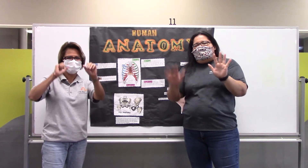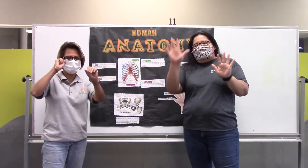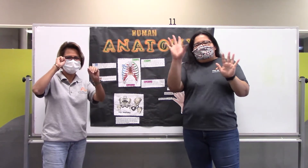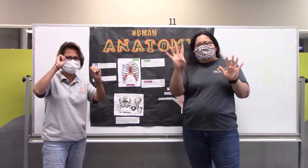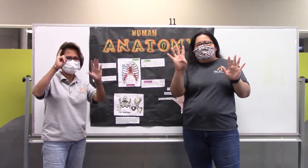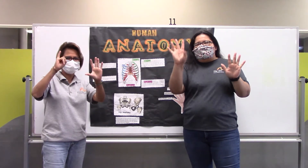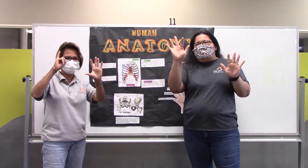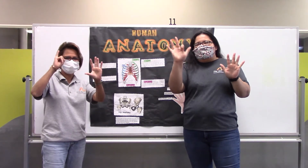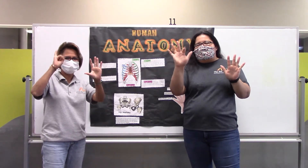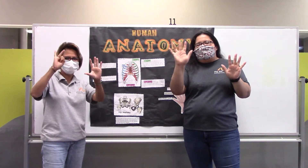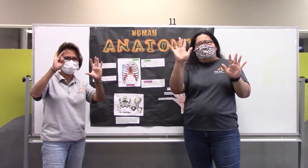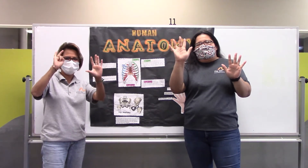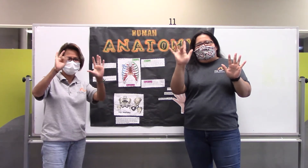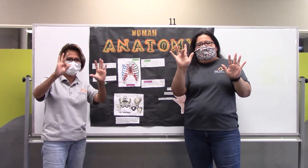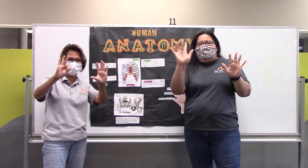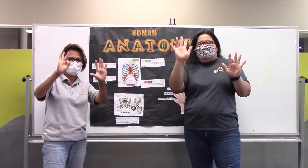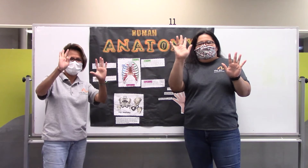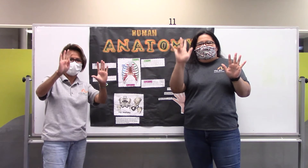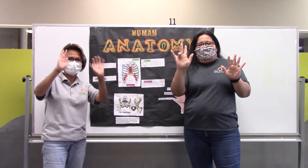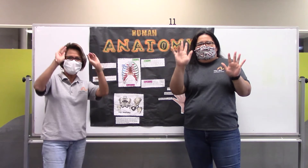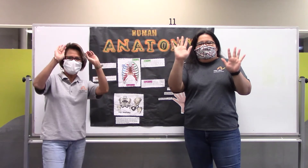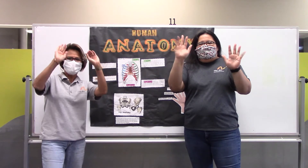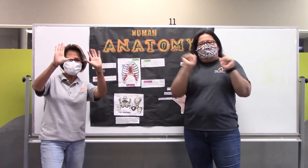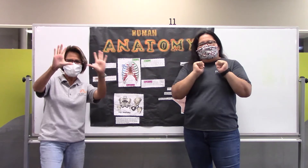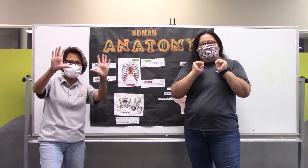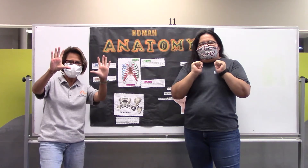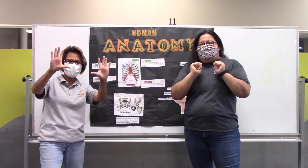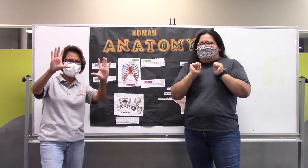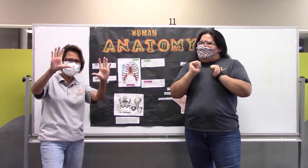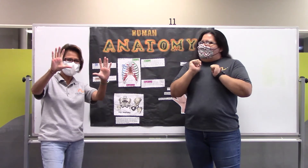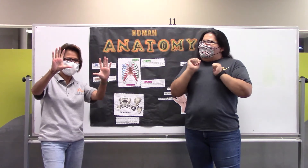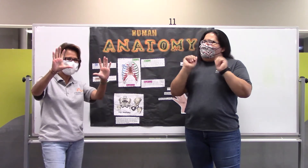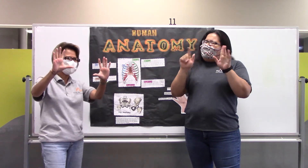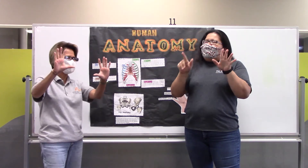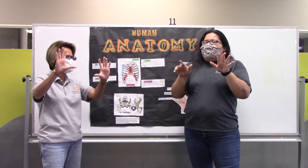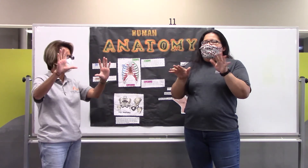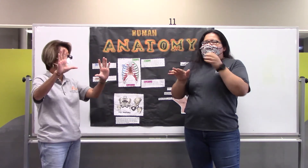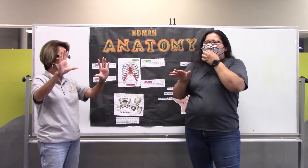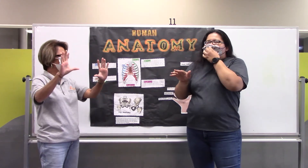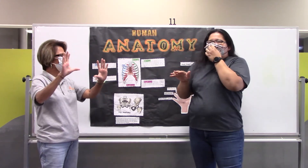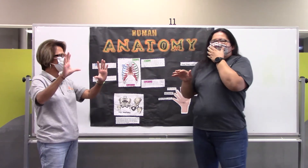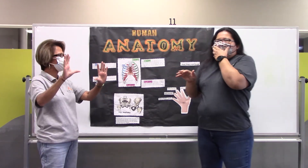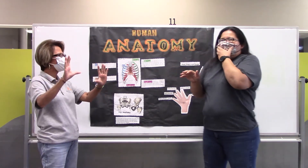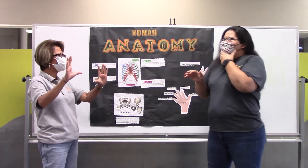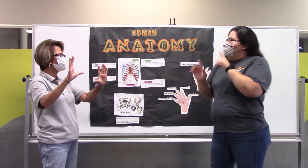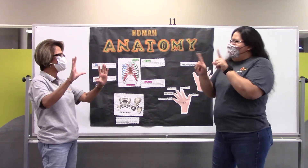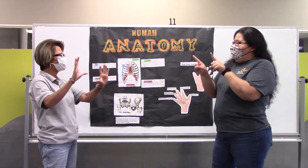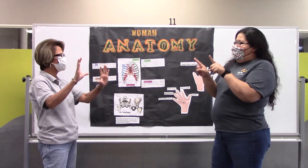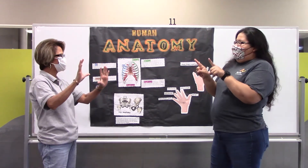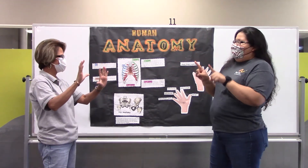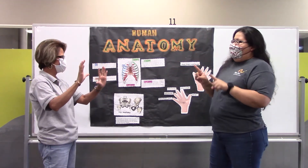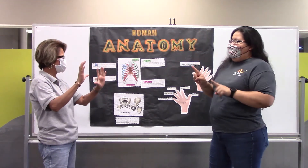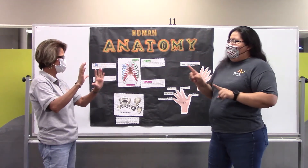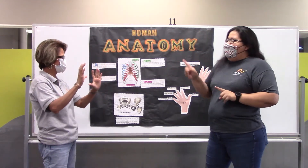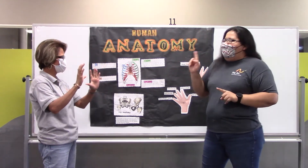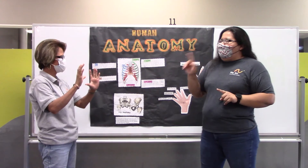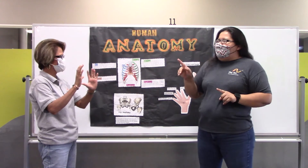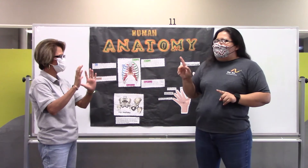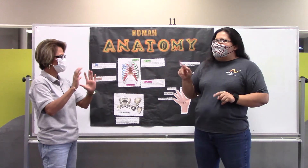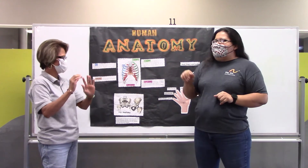six, seven, eight, nine, ten. Yay. Okay. I got ten. You have ten. Amy, that was an easy